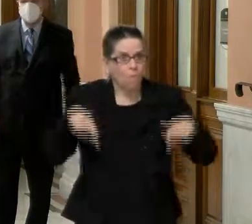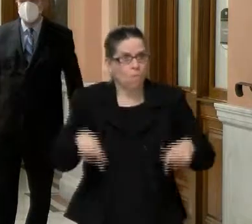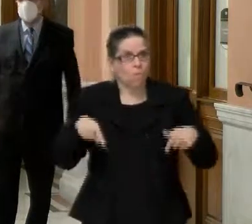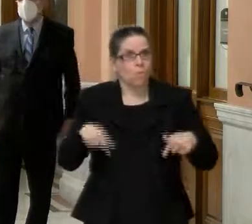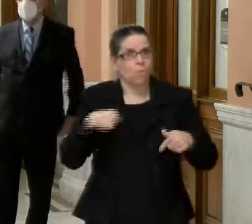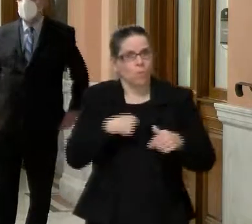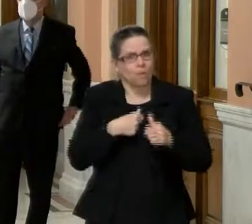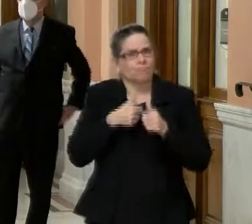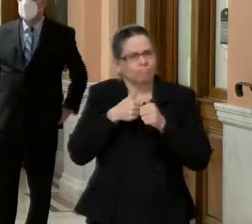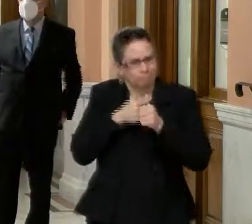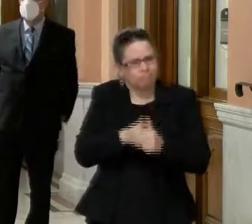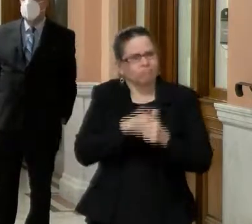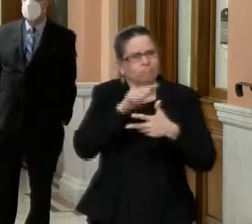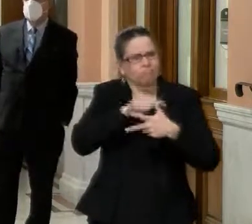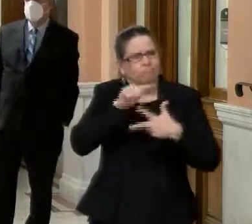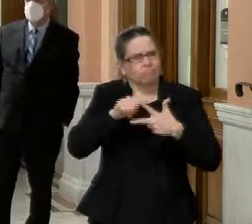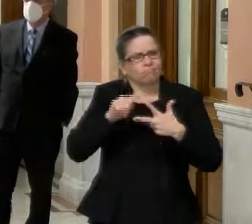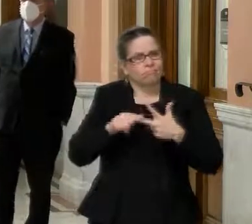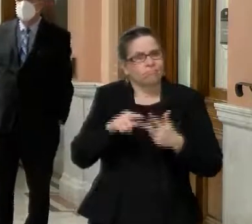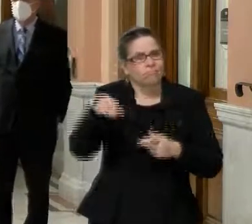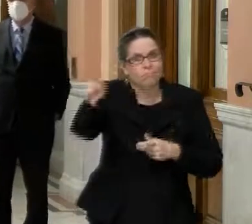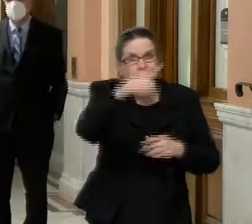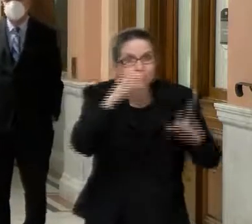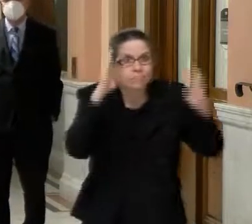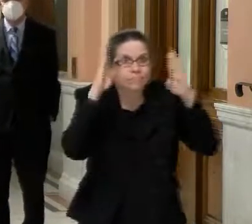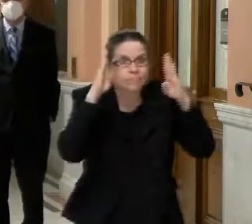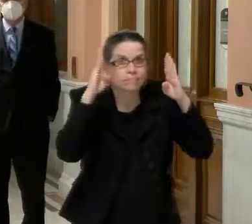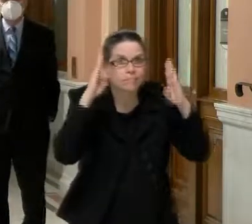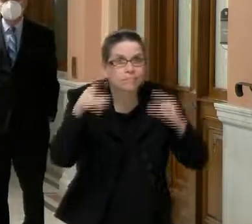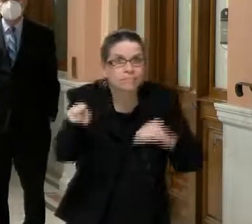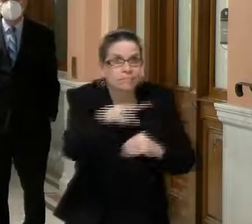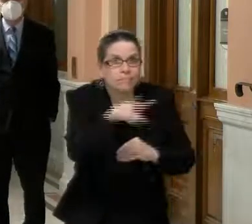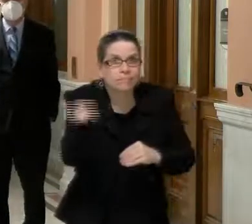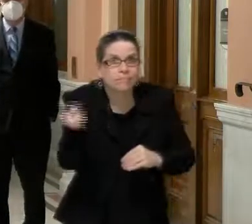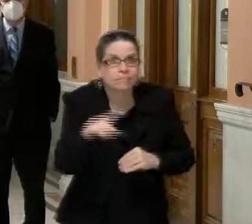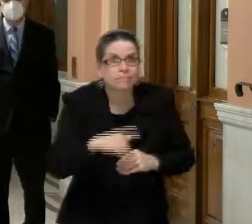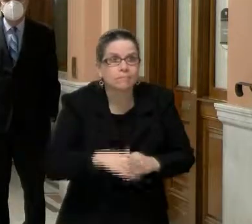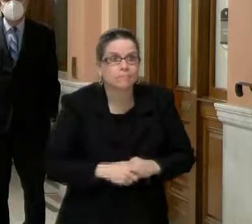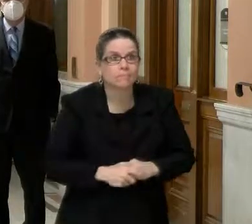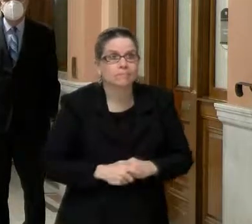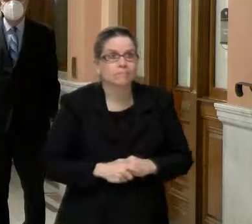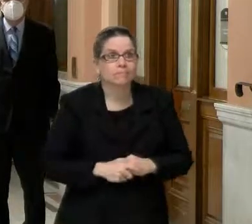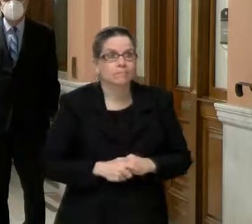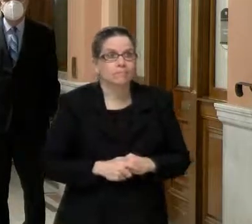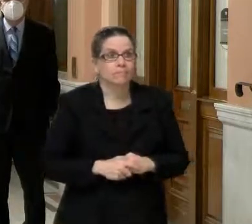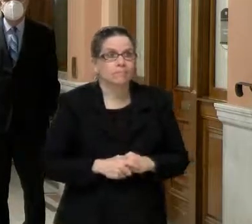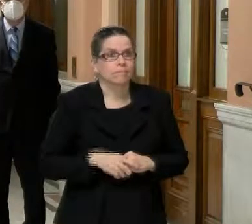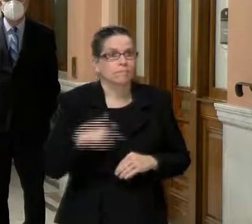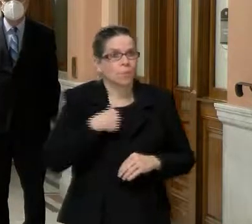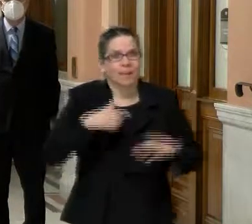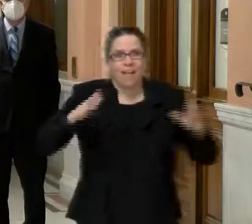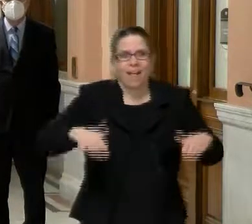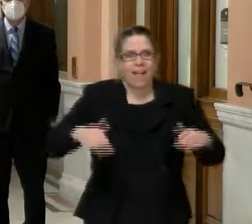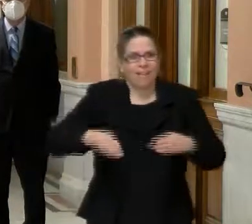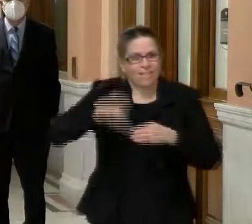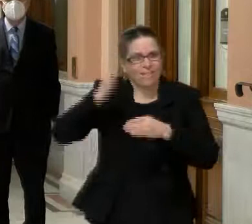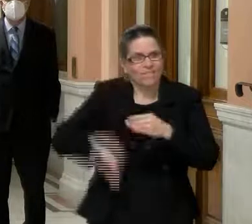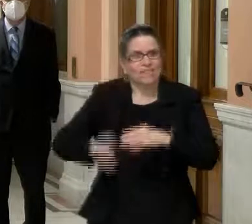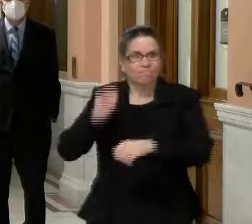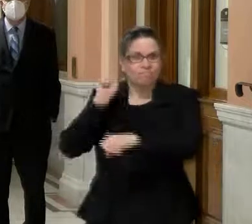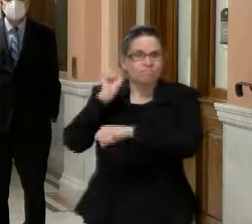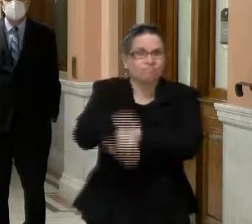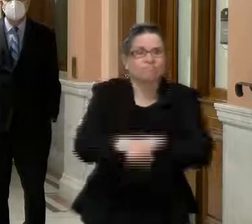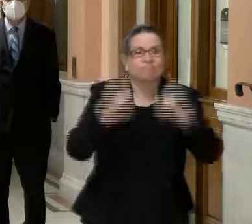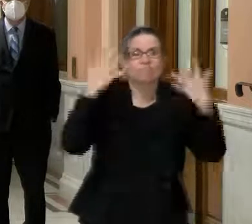know people that are listening are going to understand that, um, we're not, we're not there yet. We have to get a little bit further down the road.